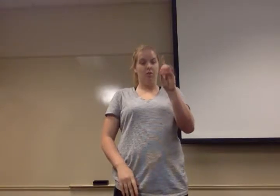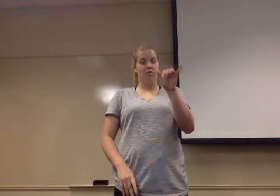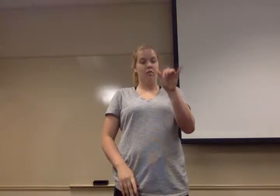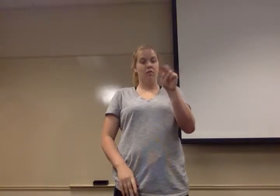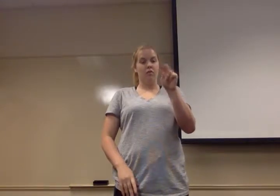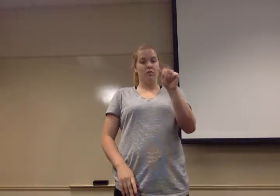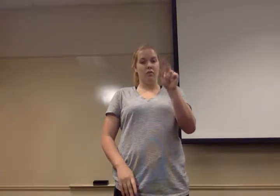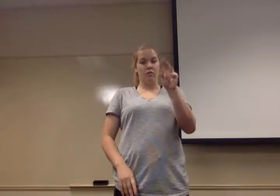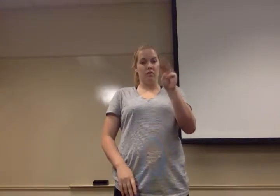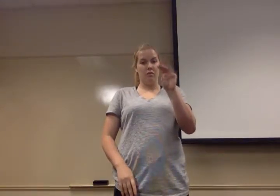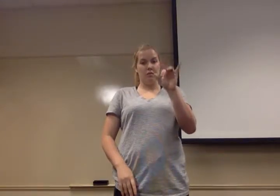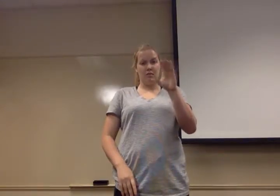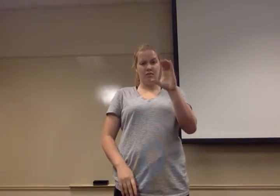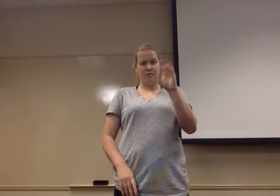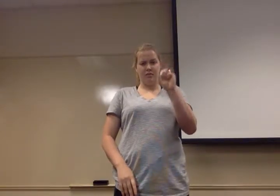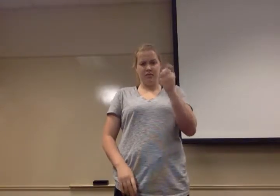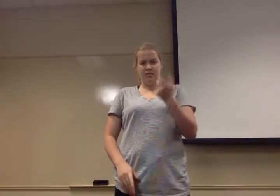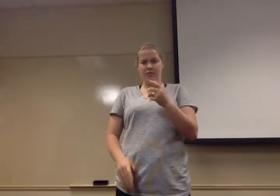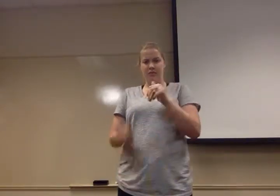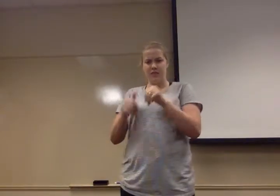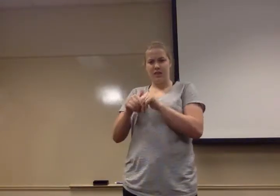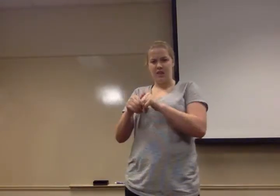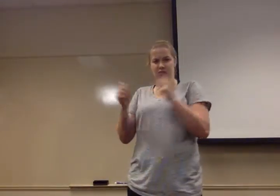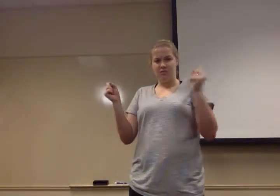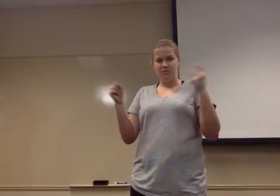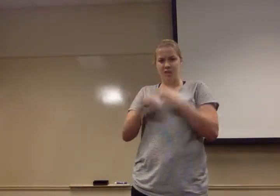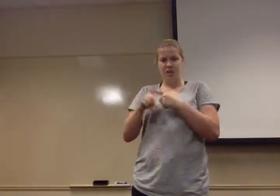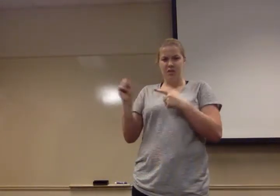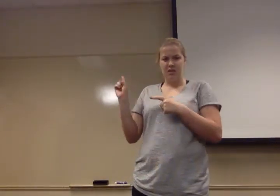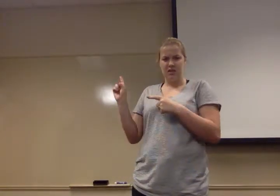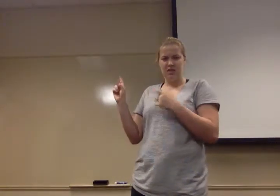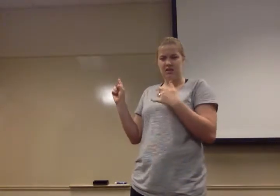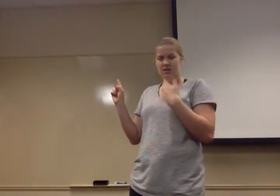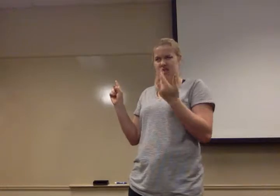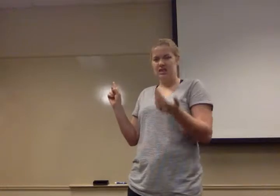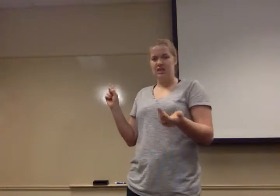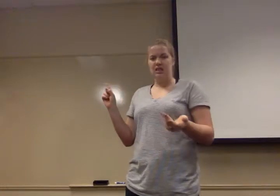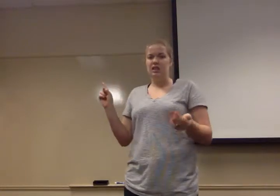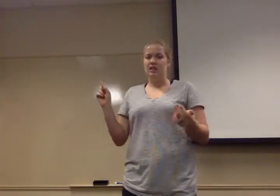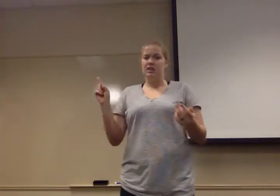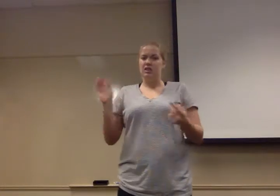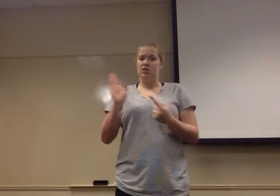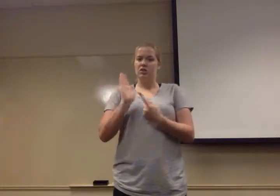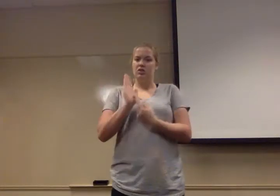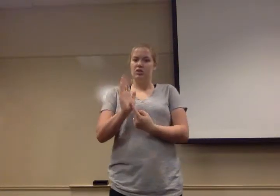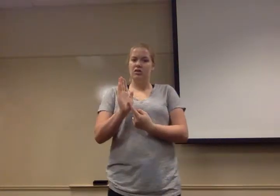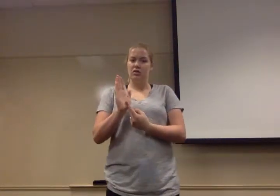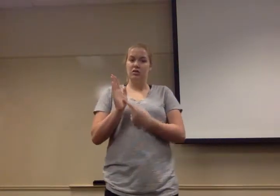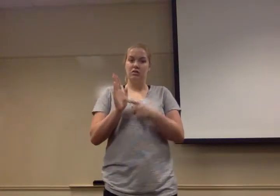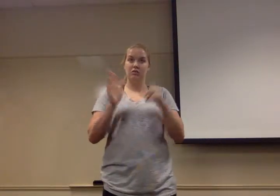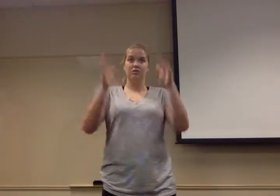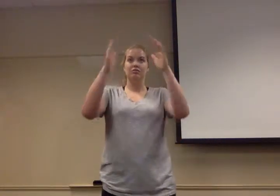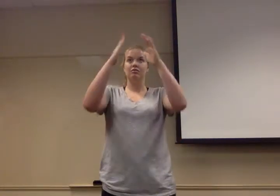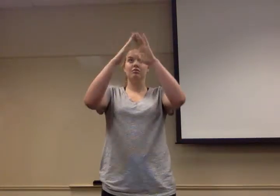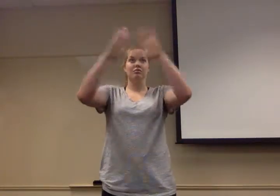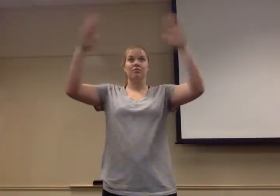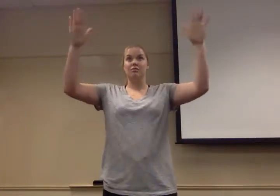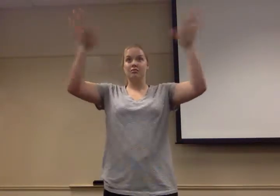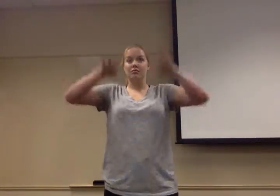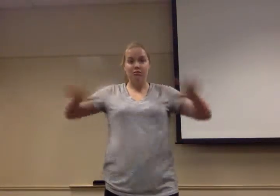described, the sort of complexity represented by you and me and the convention center? Well, the